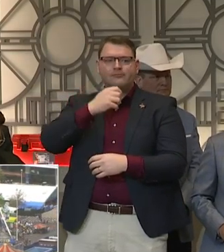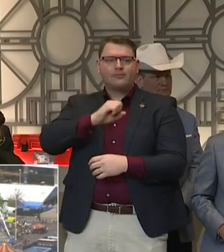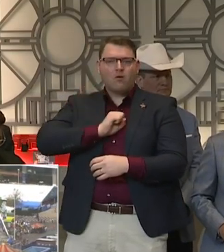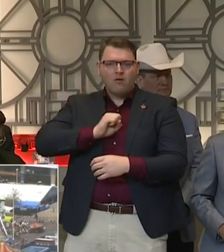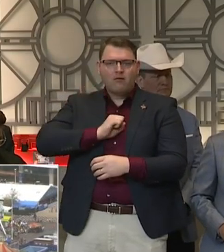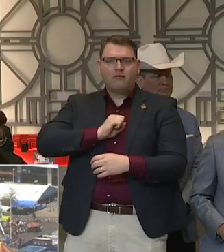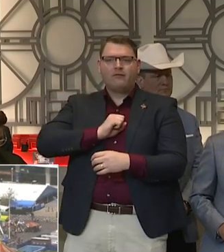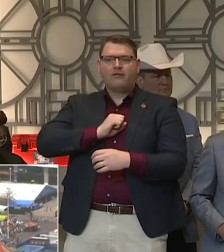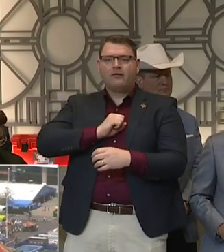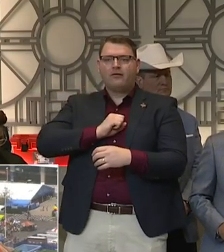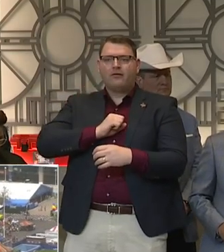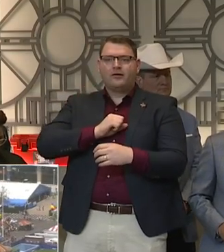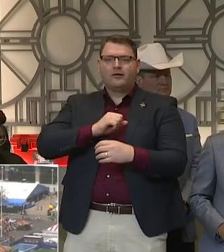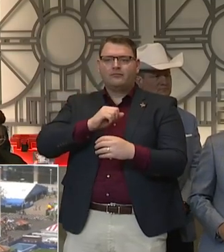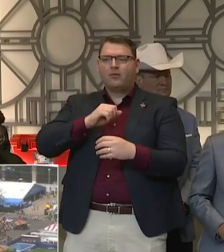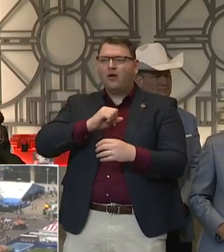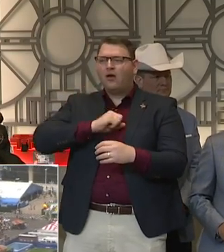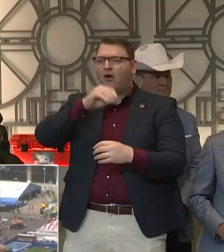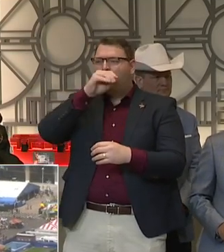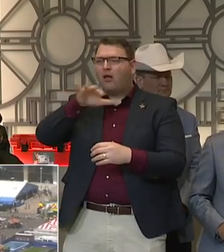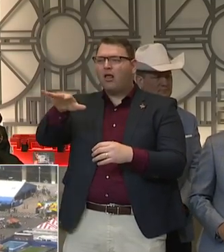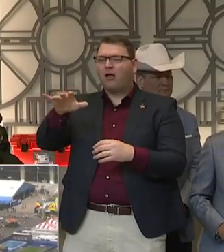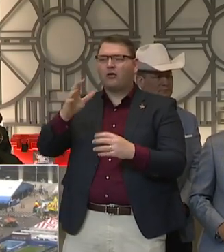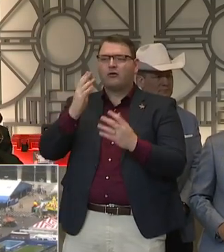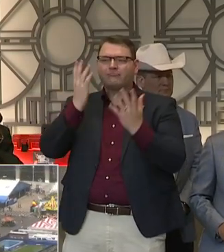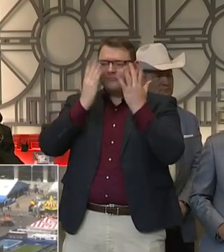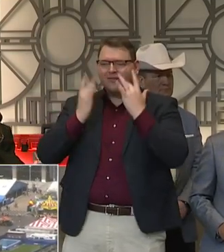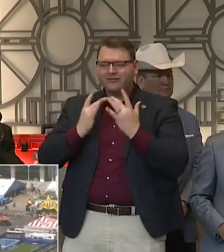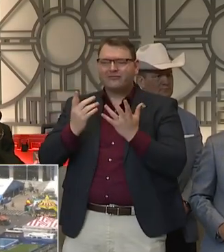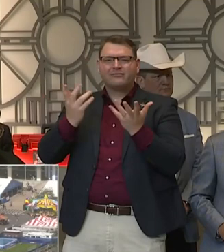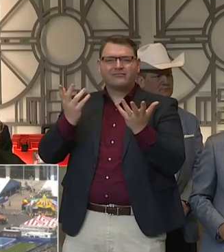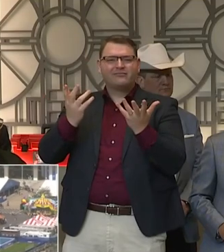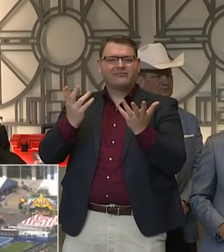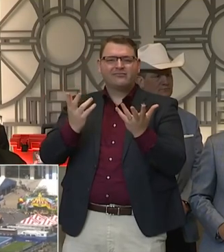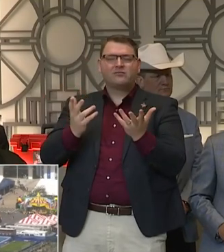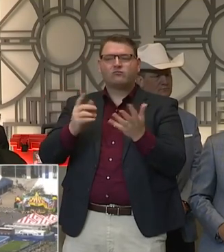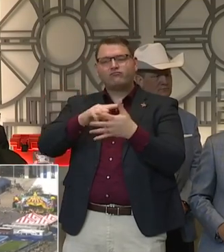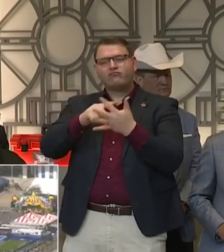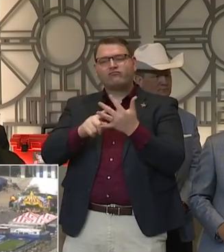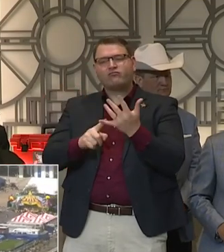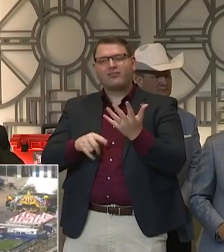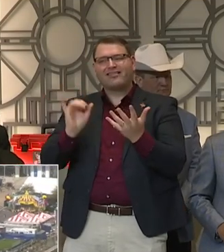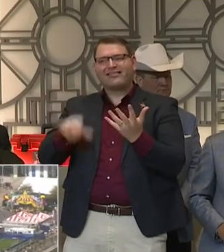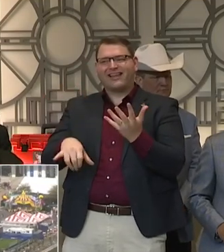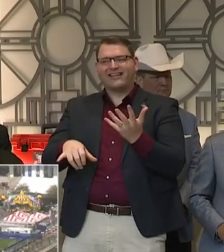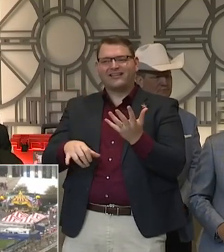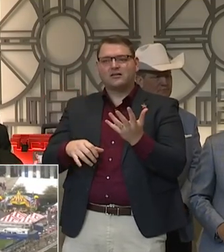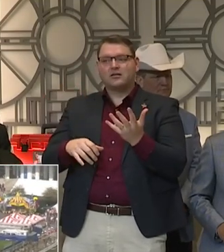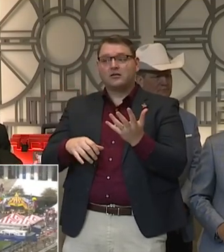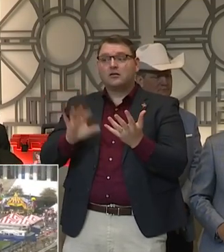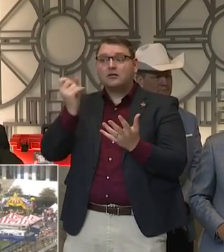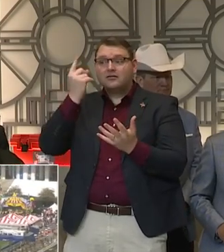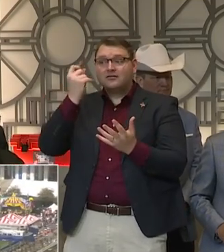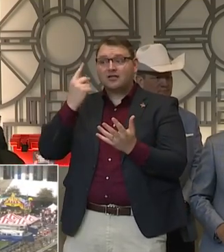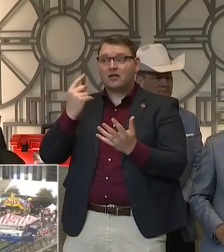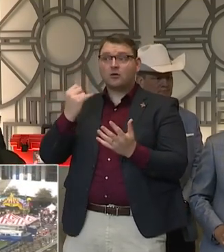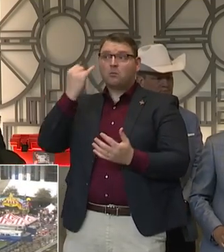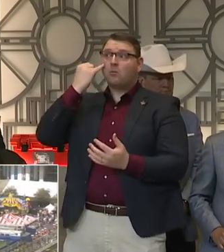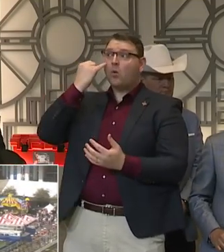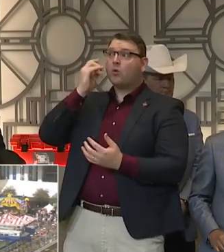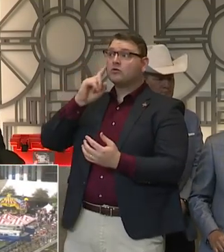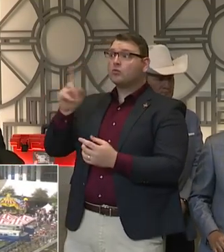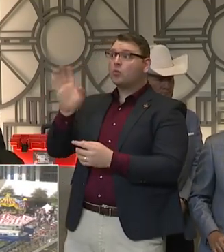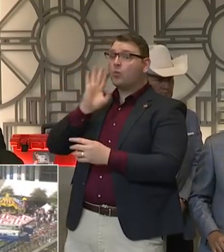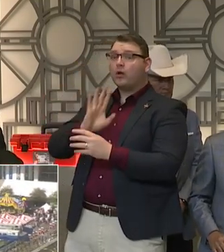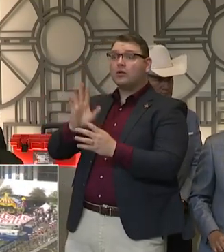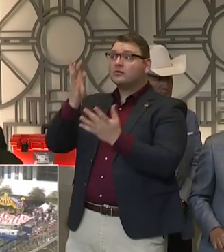giving out there, and I think it's important for us to remember that it's not if and when, it's now. The final thing I want to say is